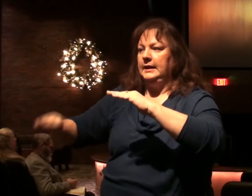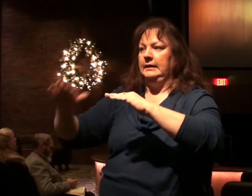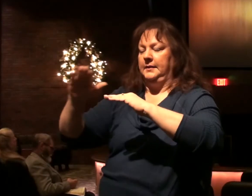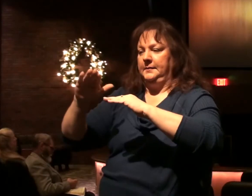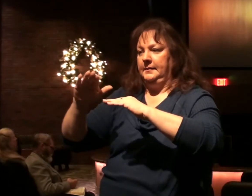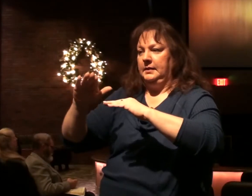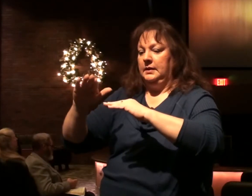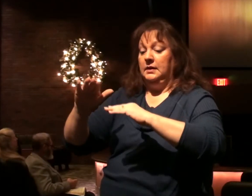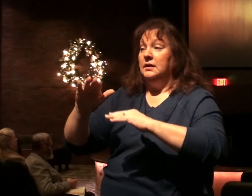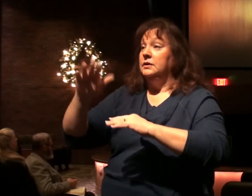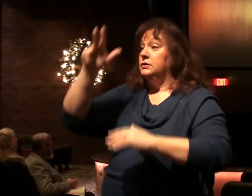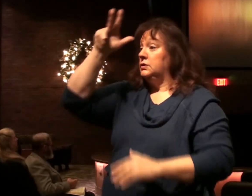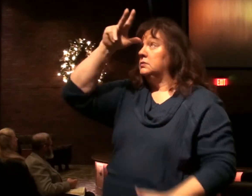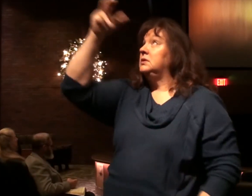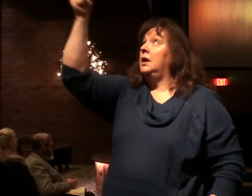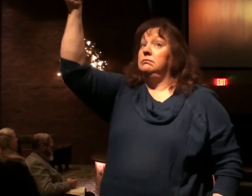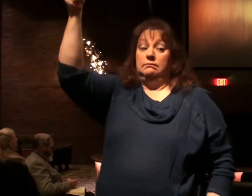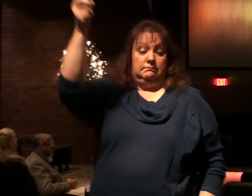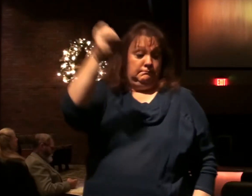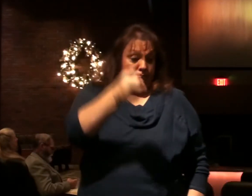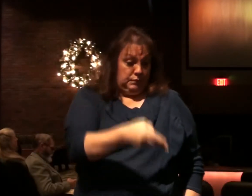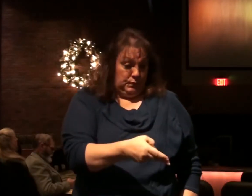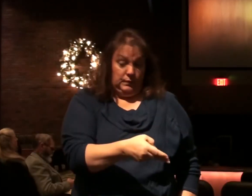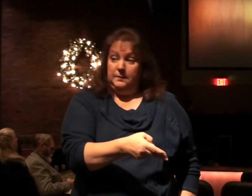So when he's removed from heaven